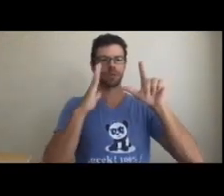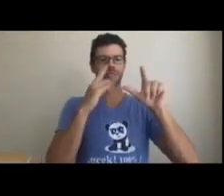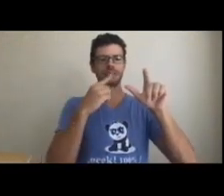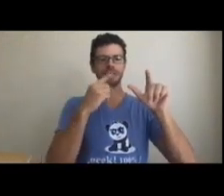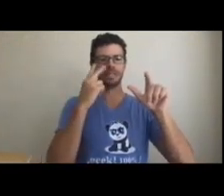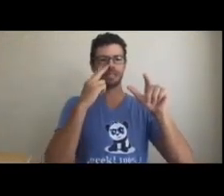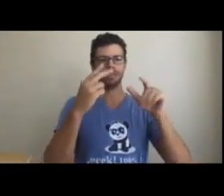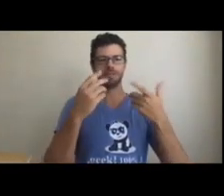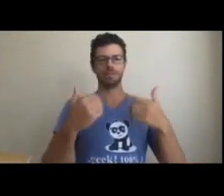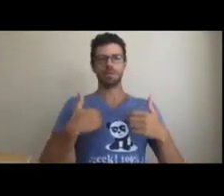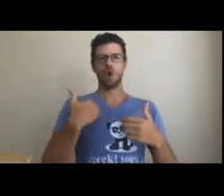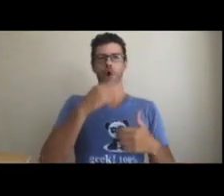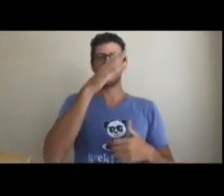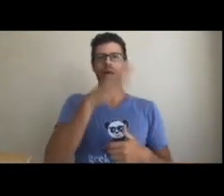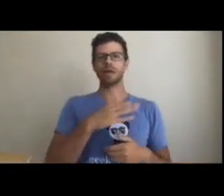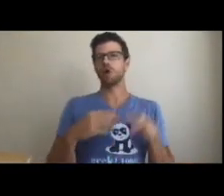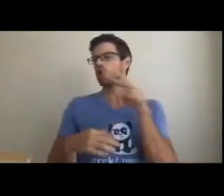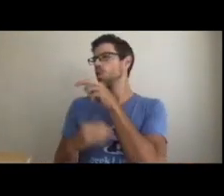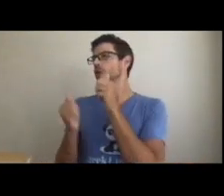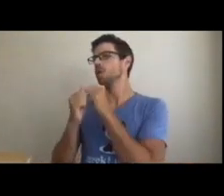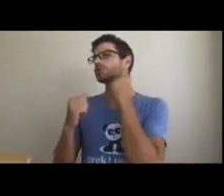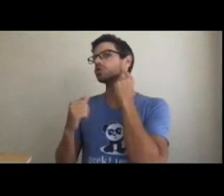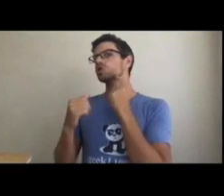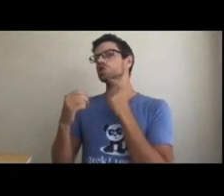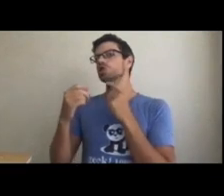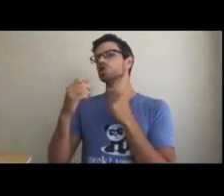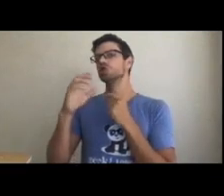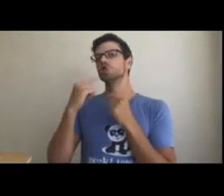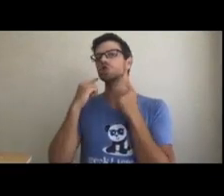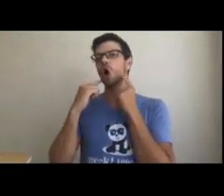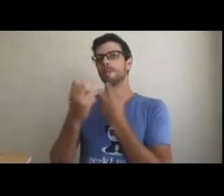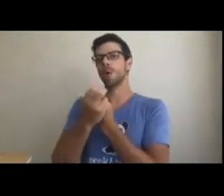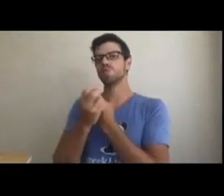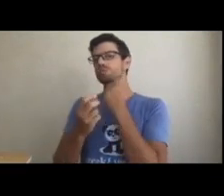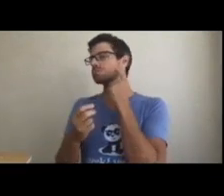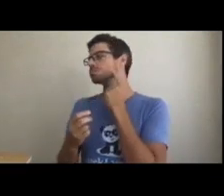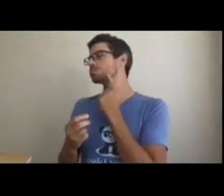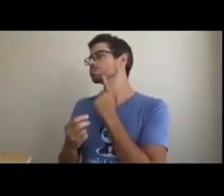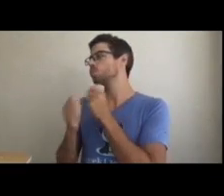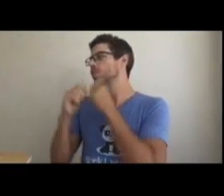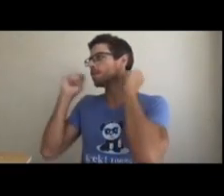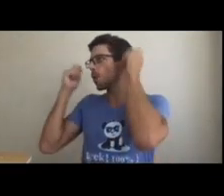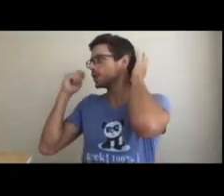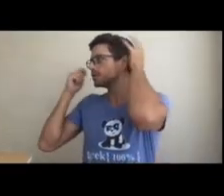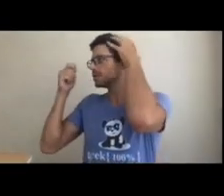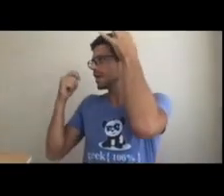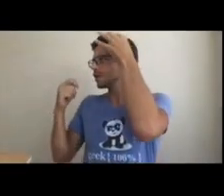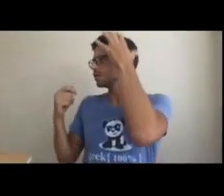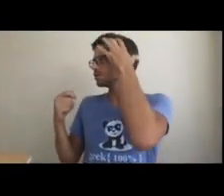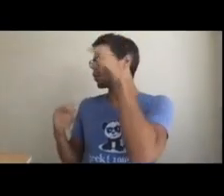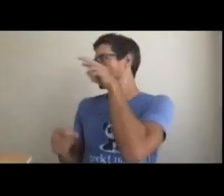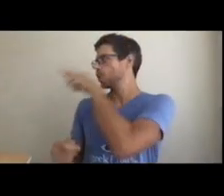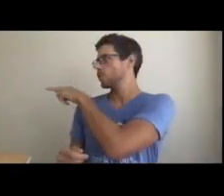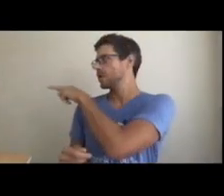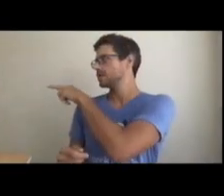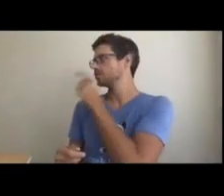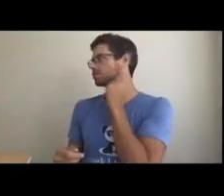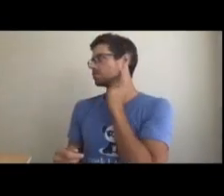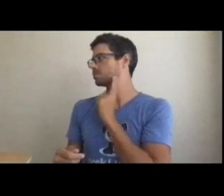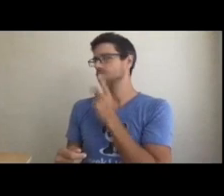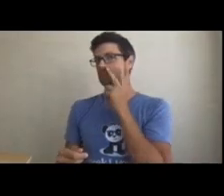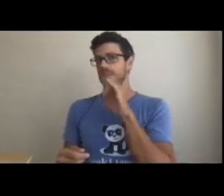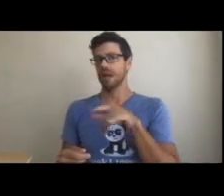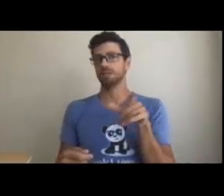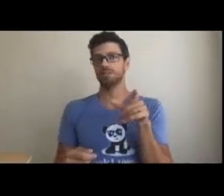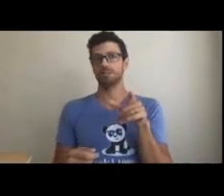I were to build a car from start to finish and deliver it to a customer a year later, chances are the customer will be dissatisfied and want a number of changes